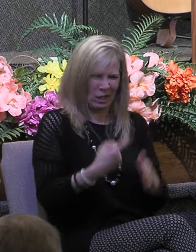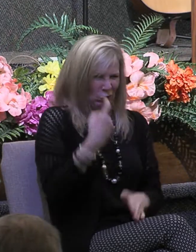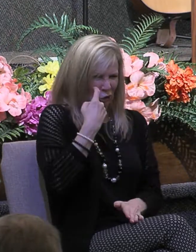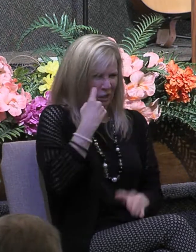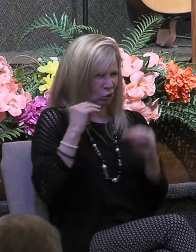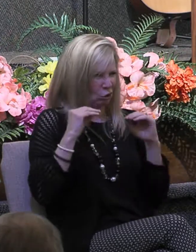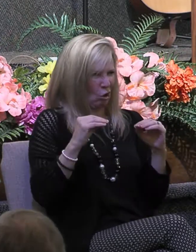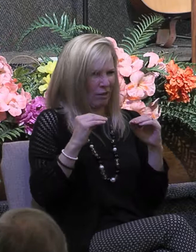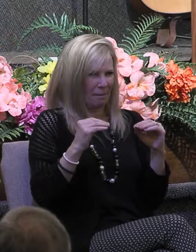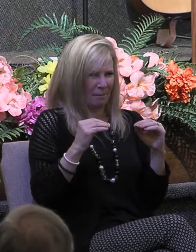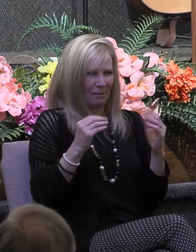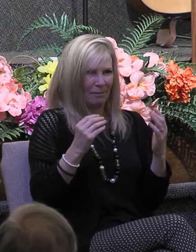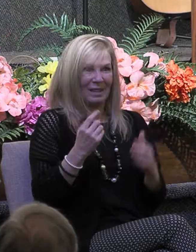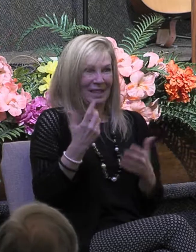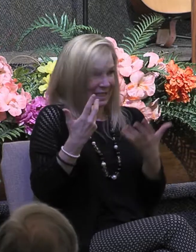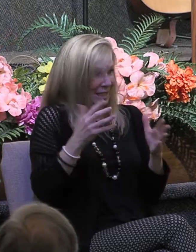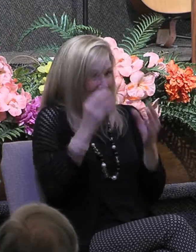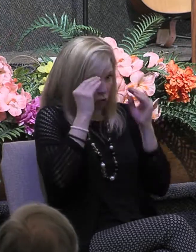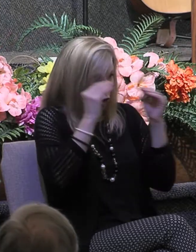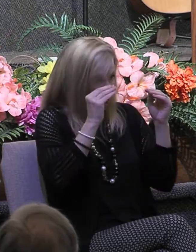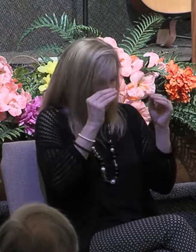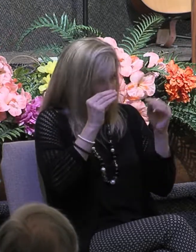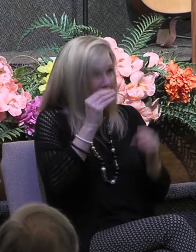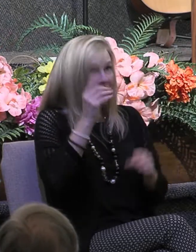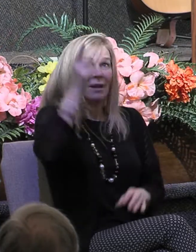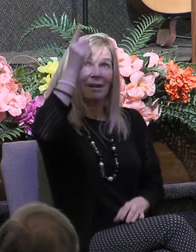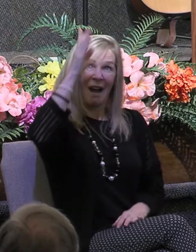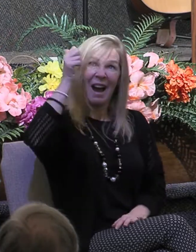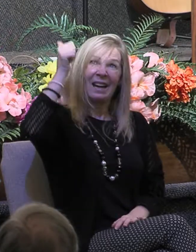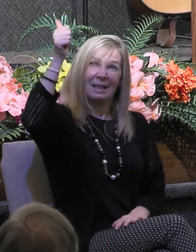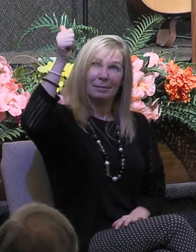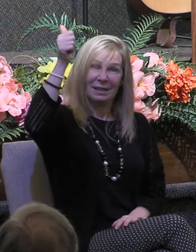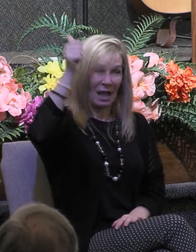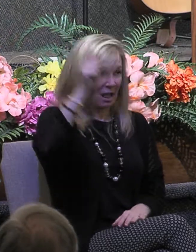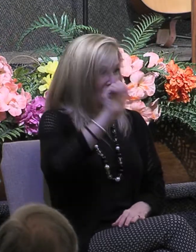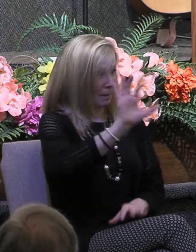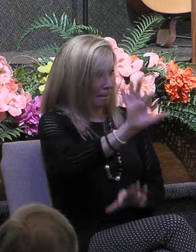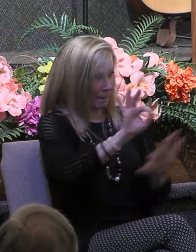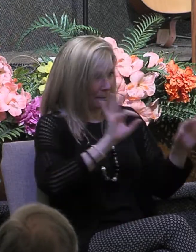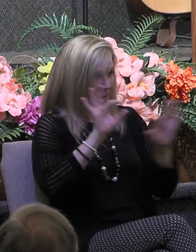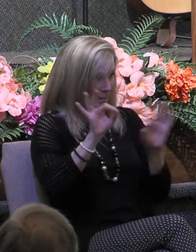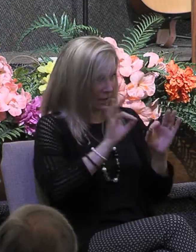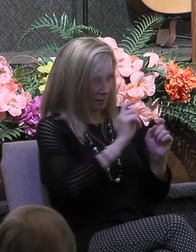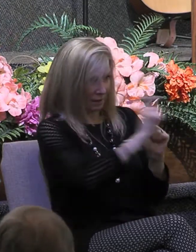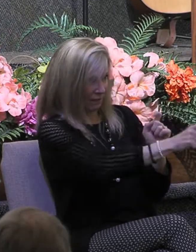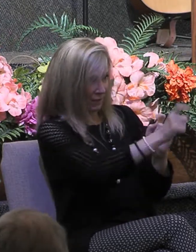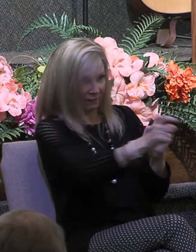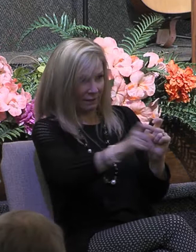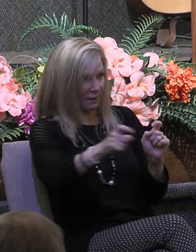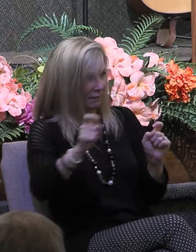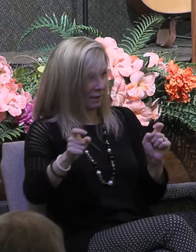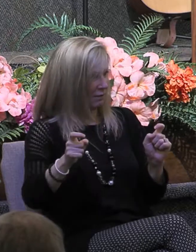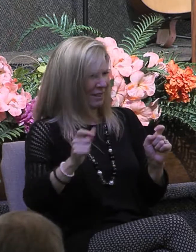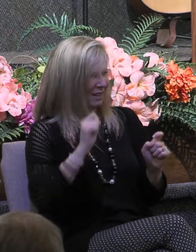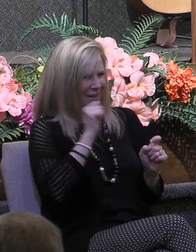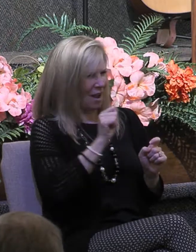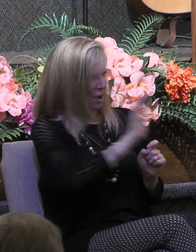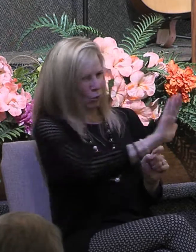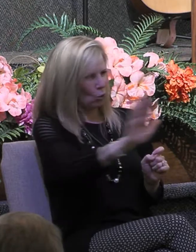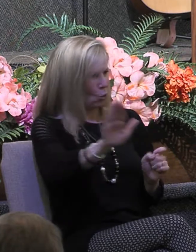chapter. He's already told them that God sovereignly distributes and bestows these gifts and that it's not up to them to determine which